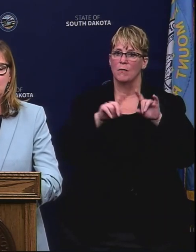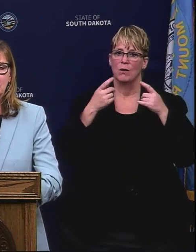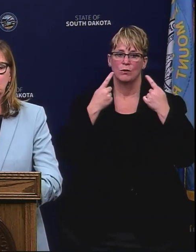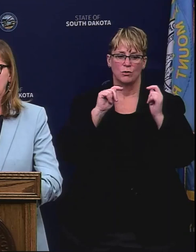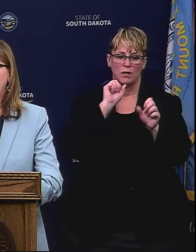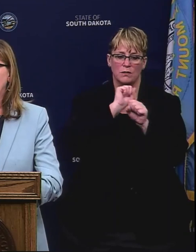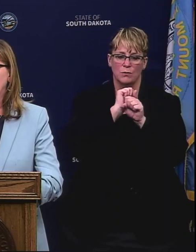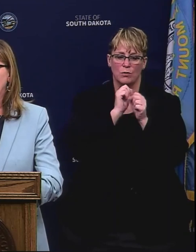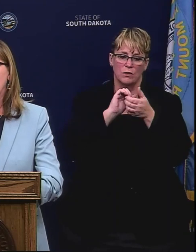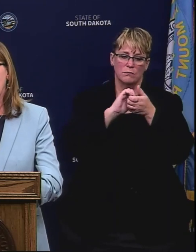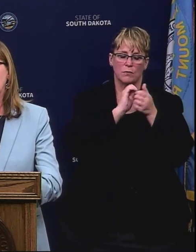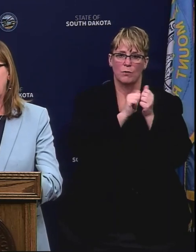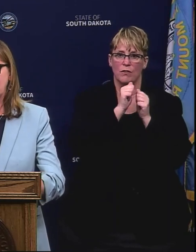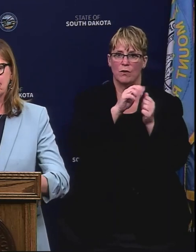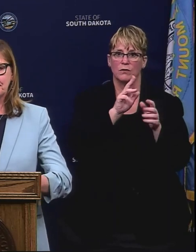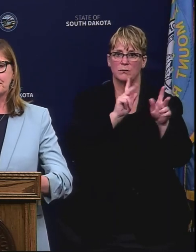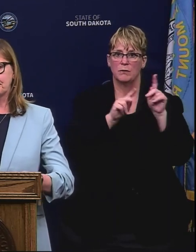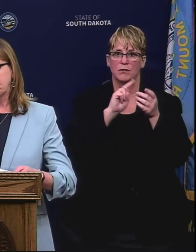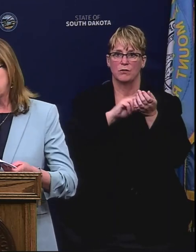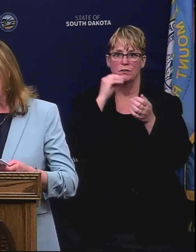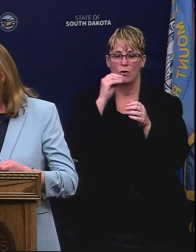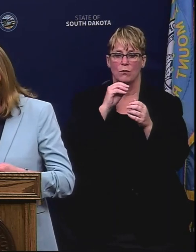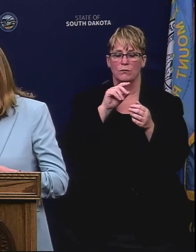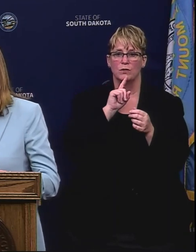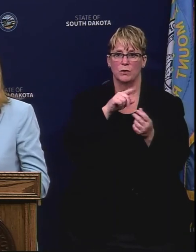can in partnership with those providers to minimize that.